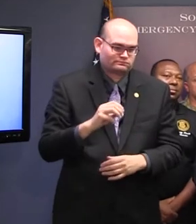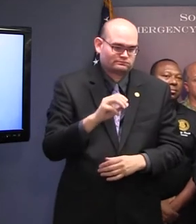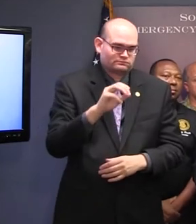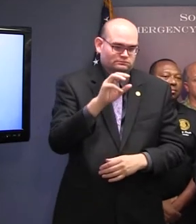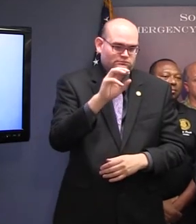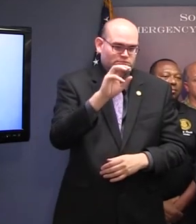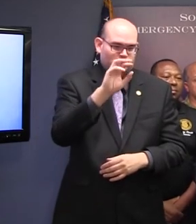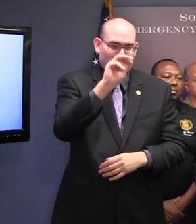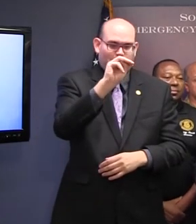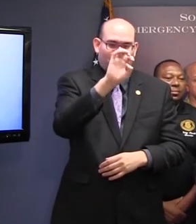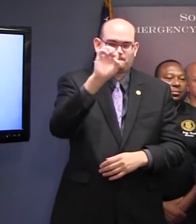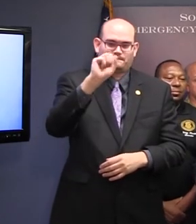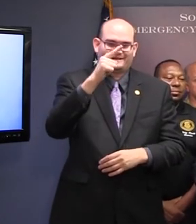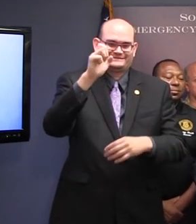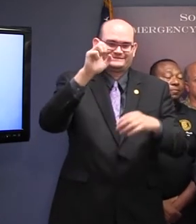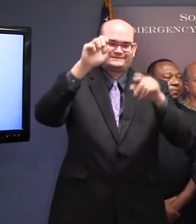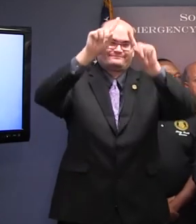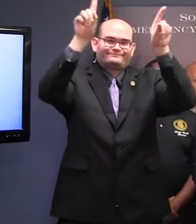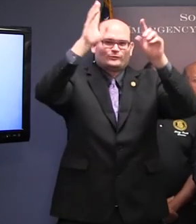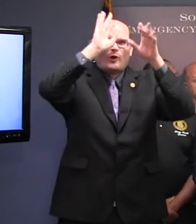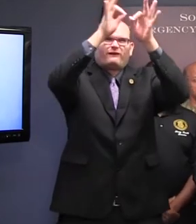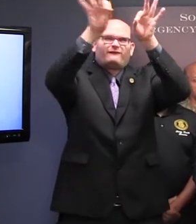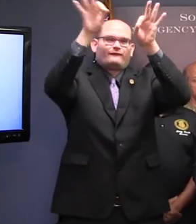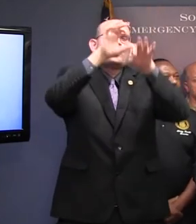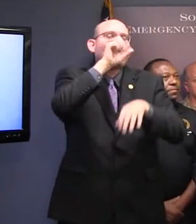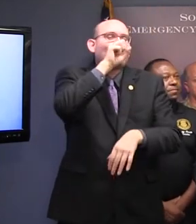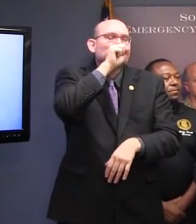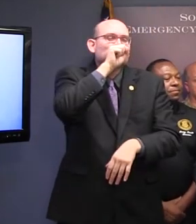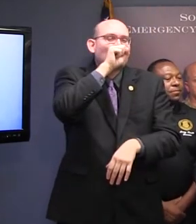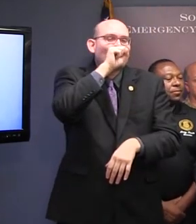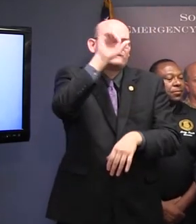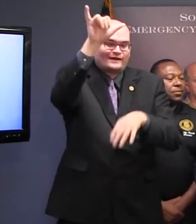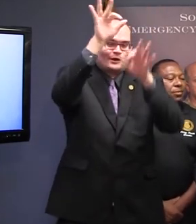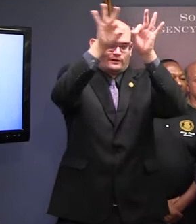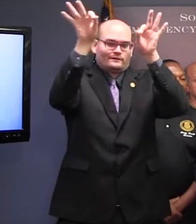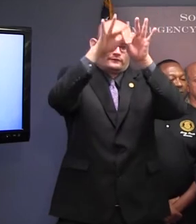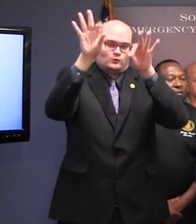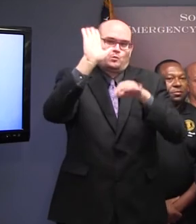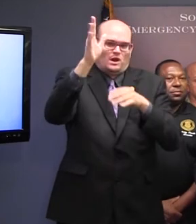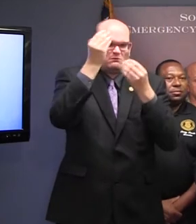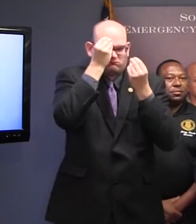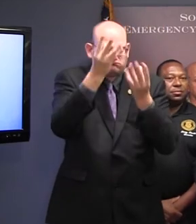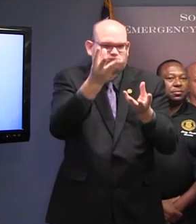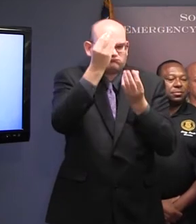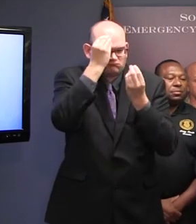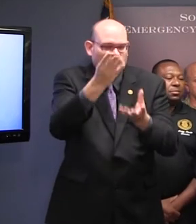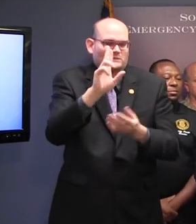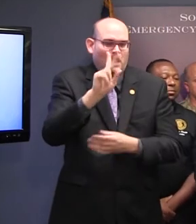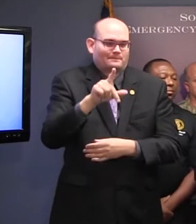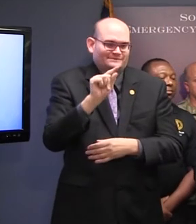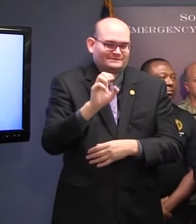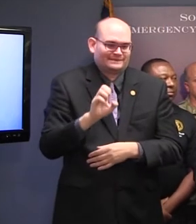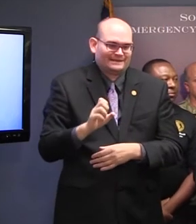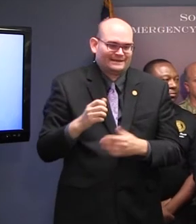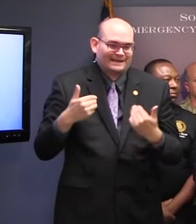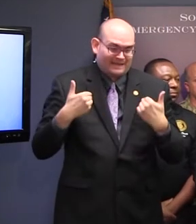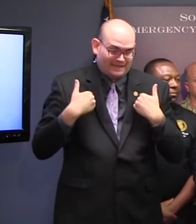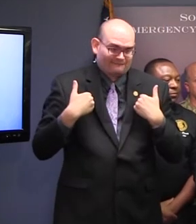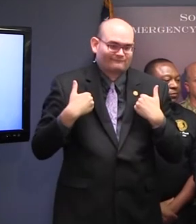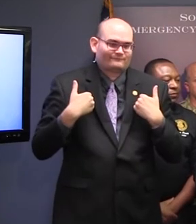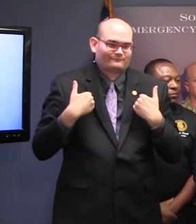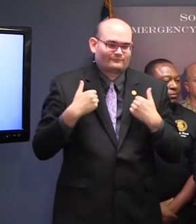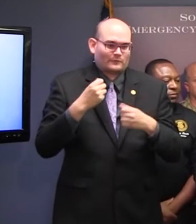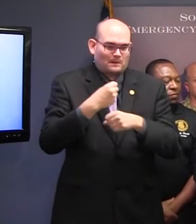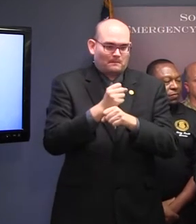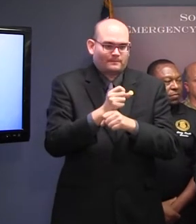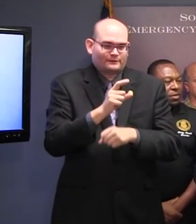moved forward with implementing comfort stations, which means water and additional restroom facilities at our